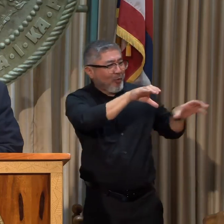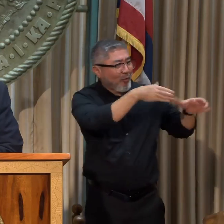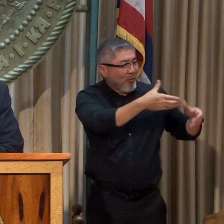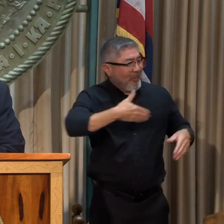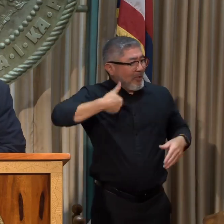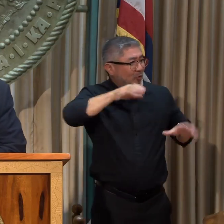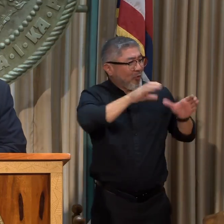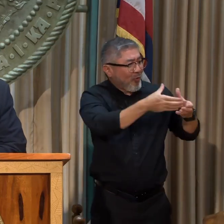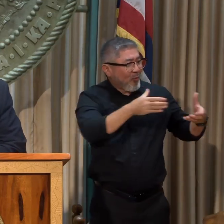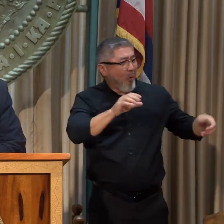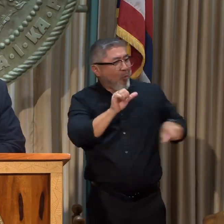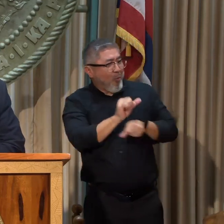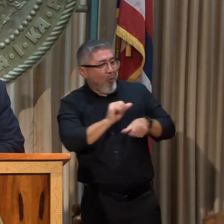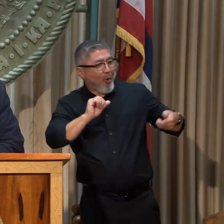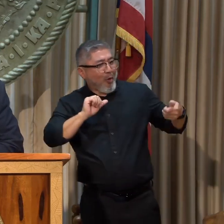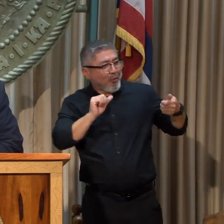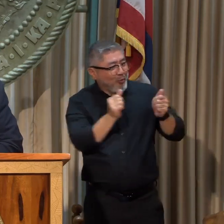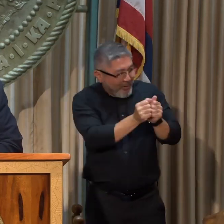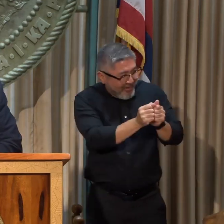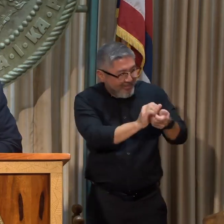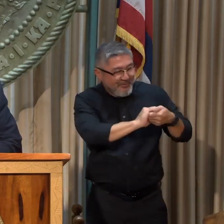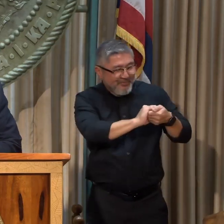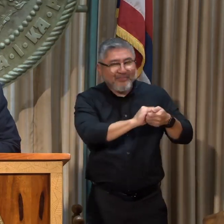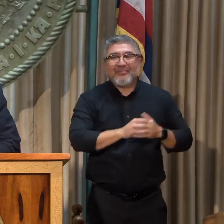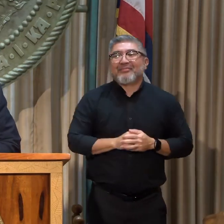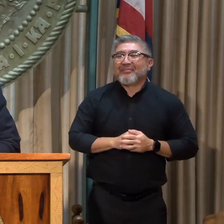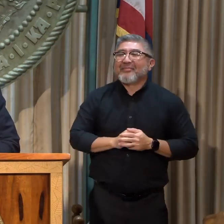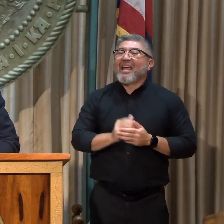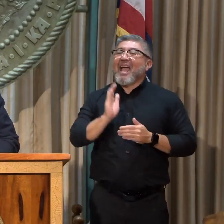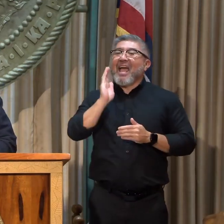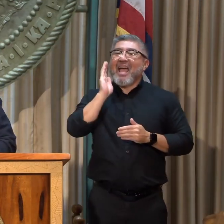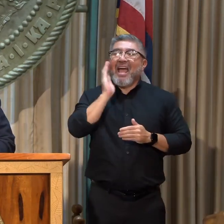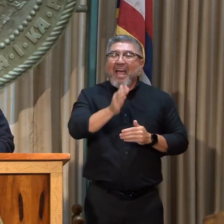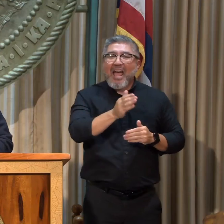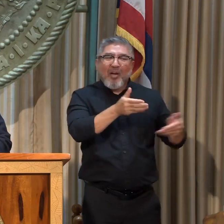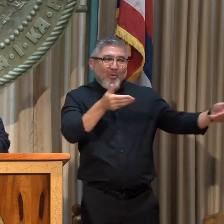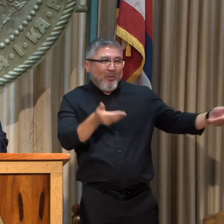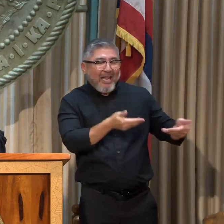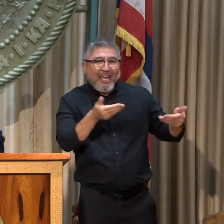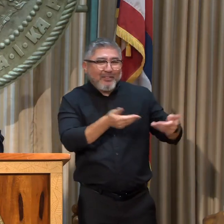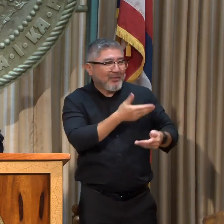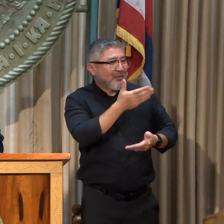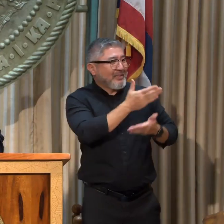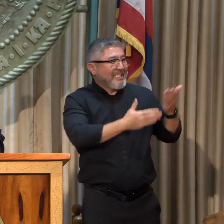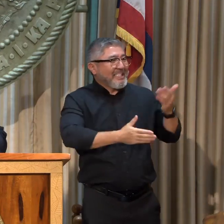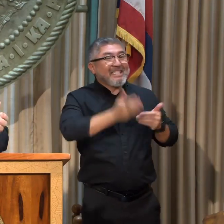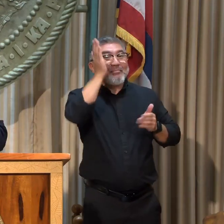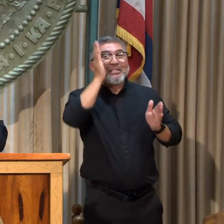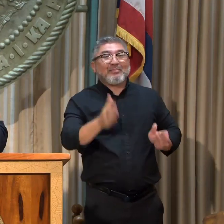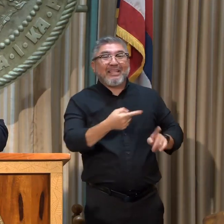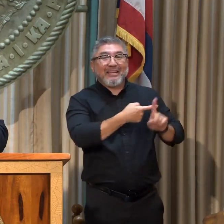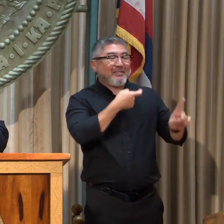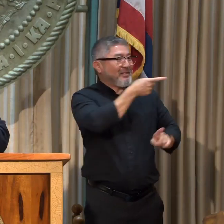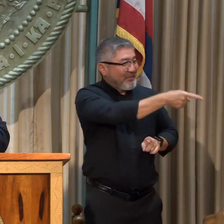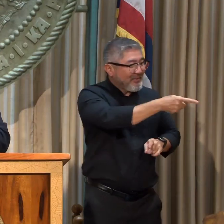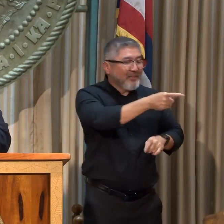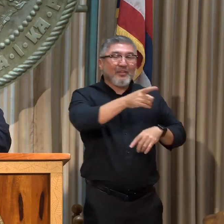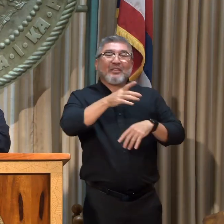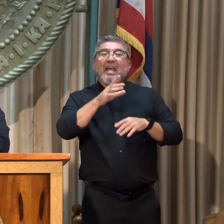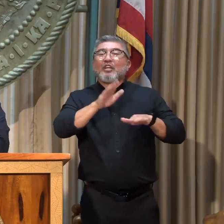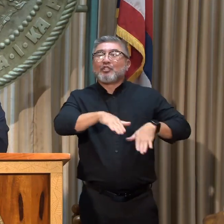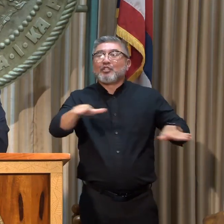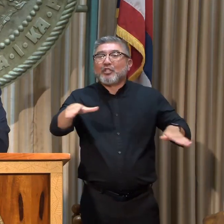joining us. We're going to – I want to mention some special guests from our Children's Trust and Earth Justice. Let's give them a round of applause, please. Okay.